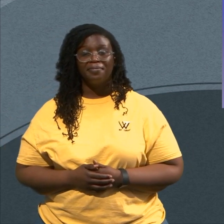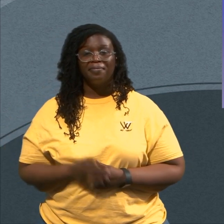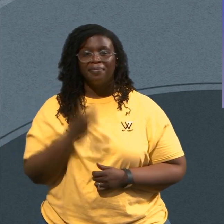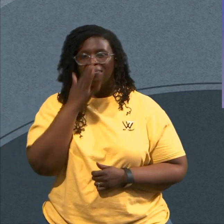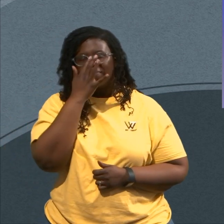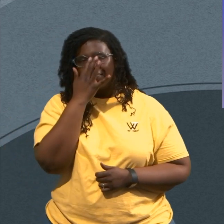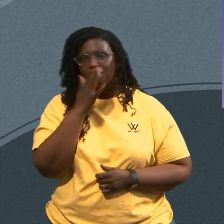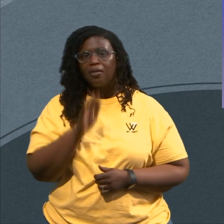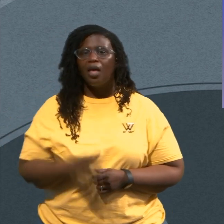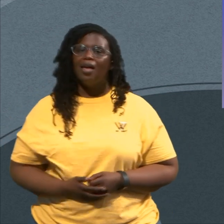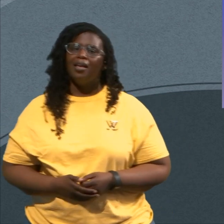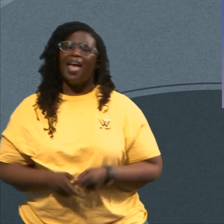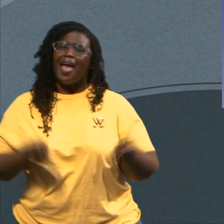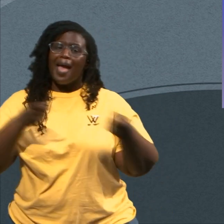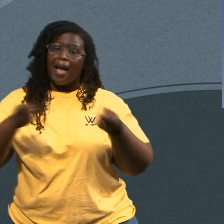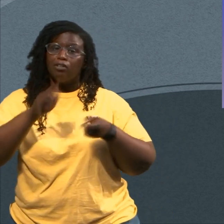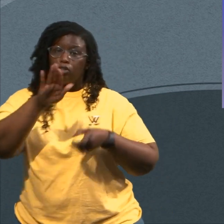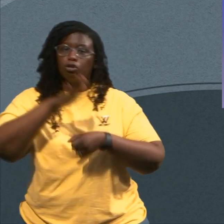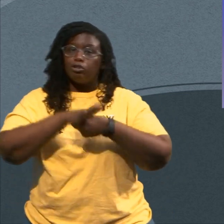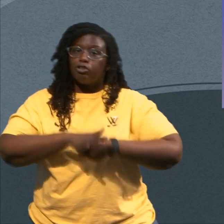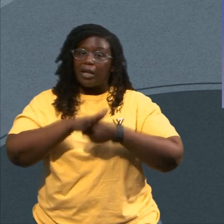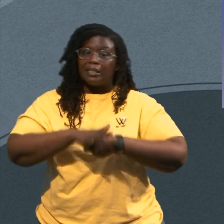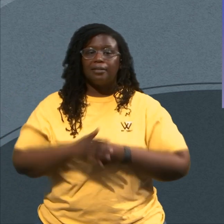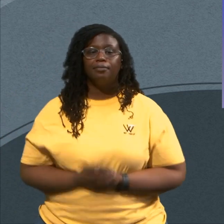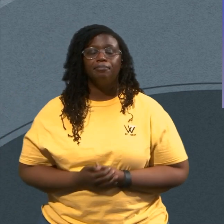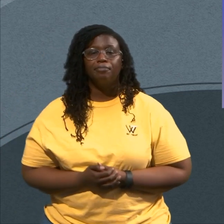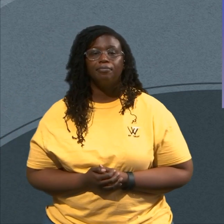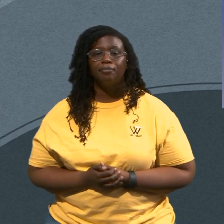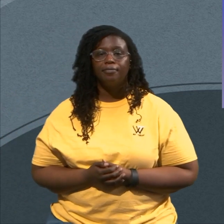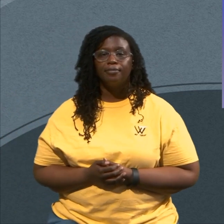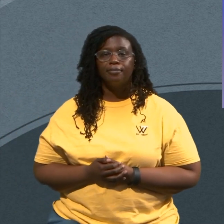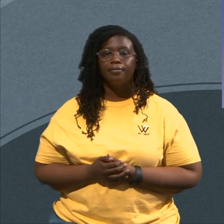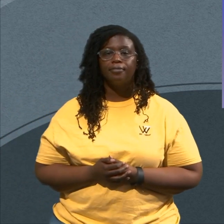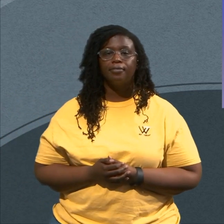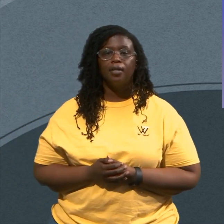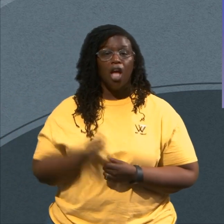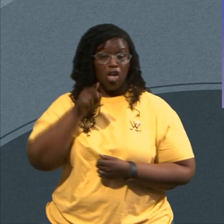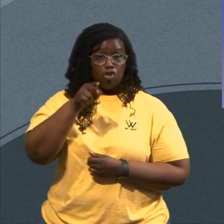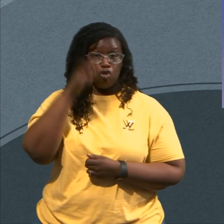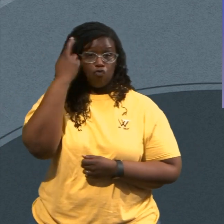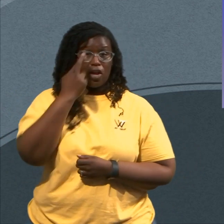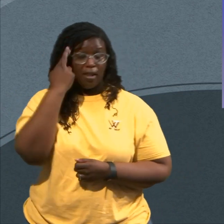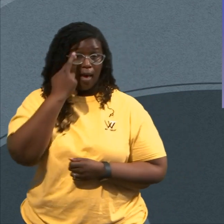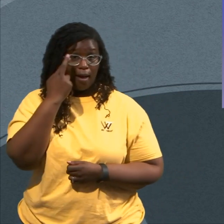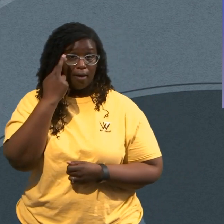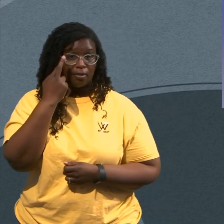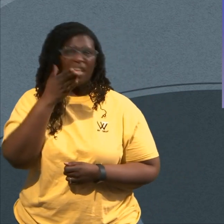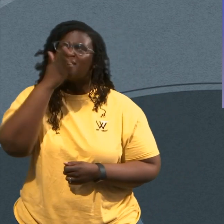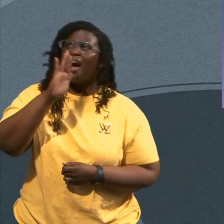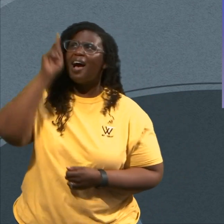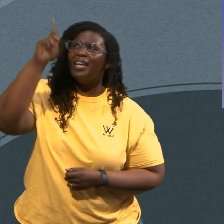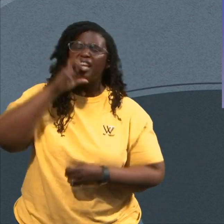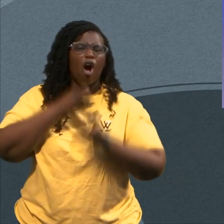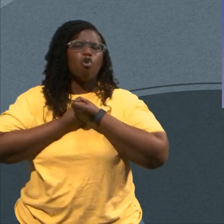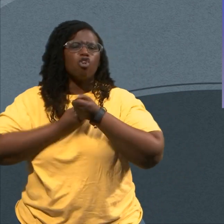Stress You Do Realize God Is Not The Cause Of Your Stress Do You Realize That